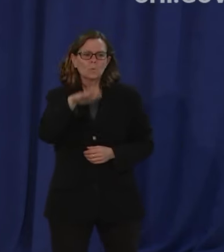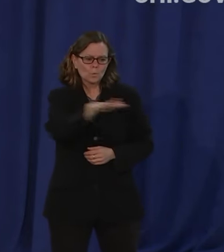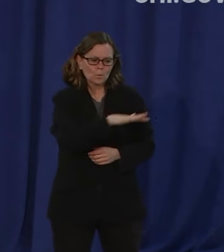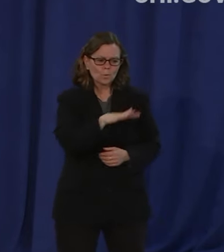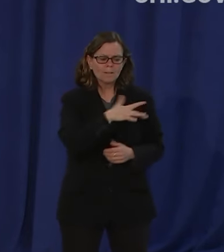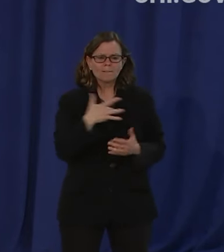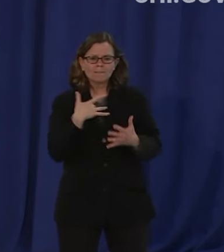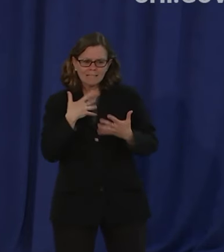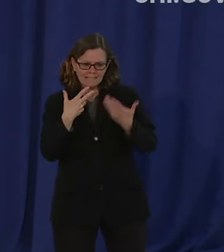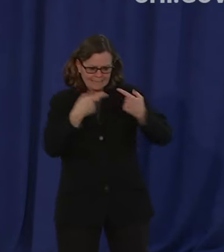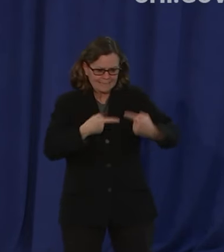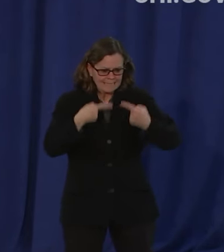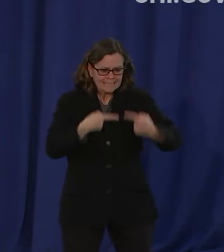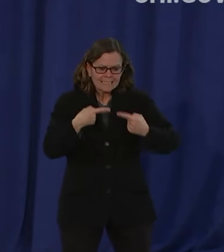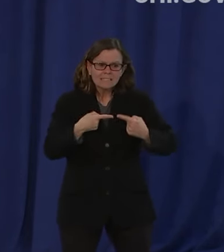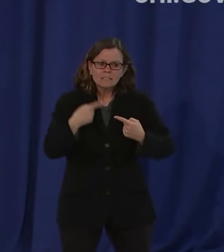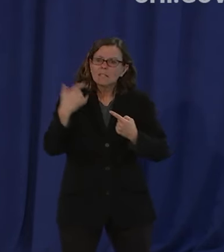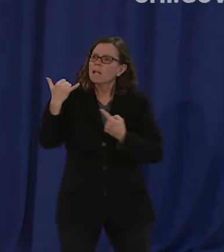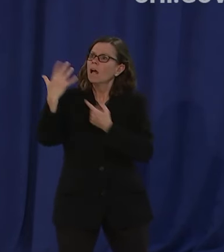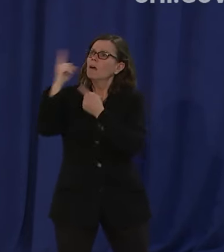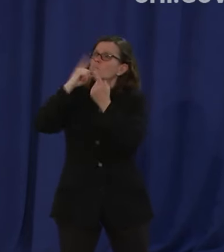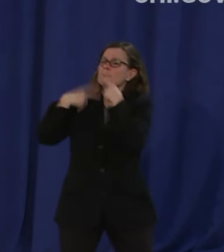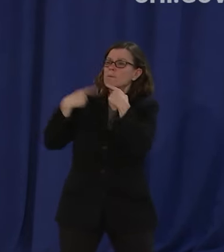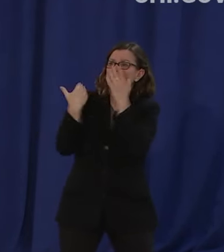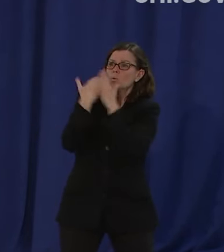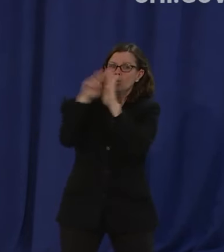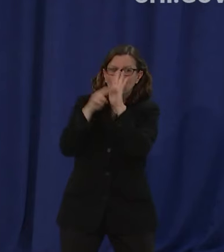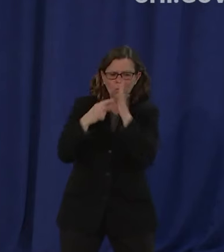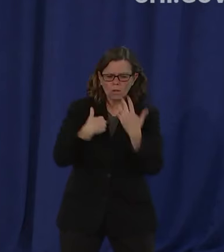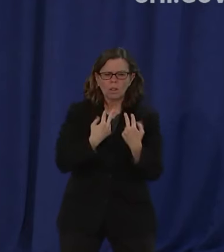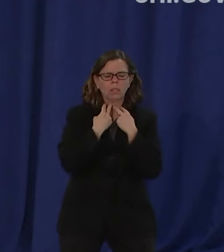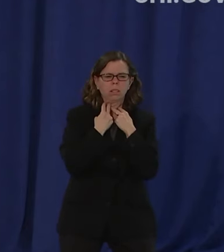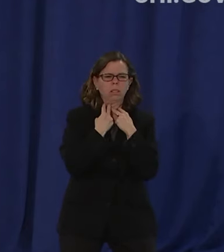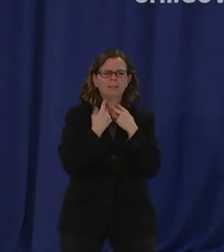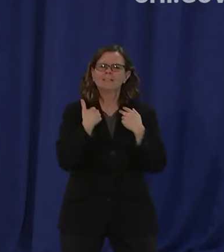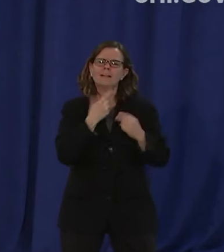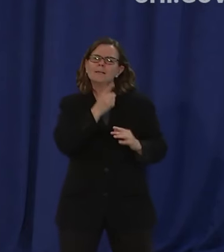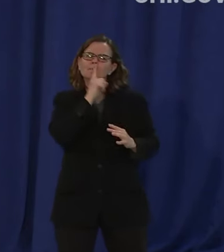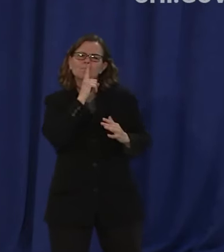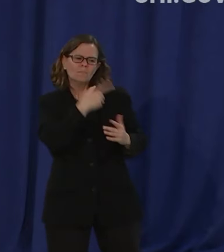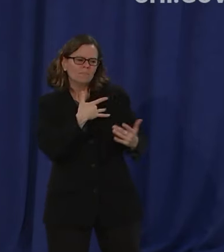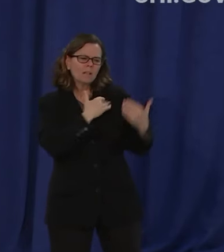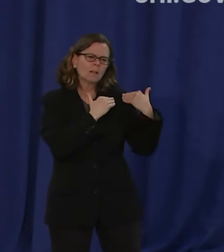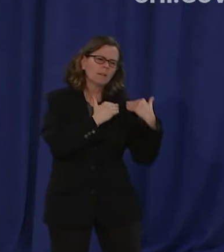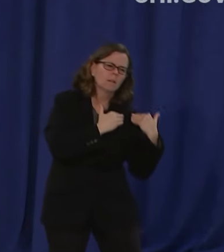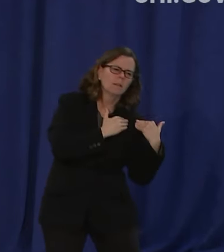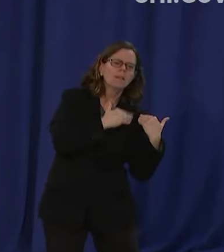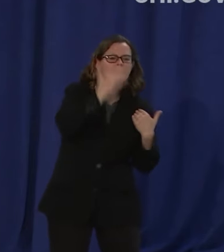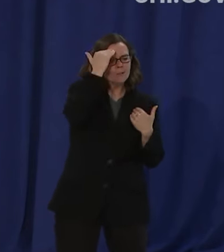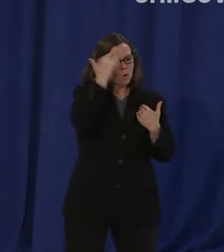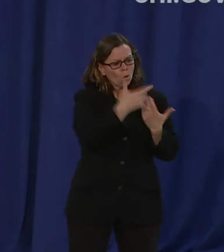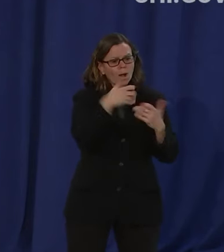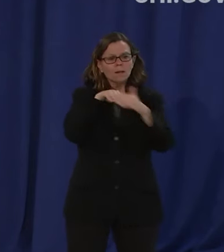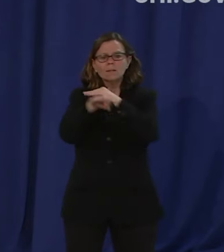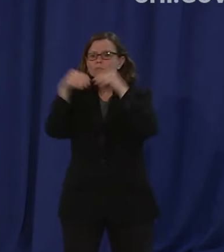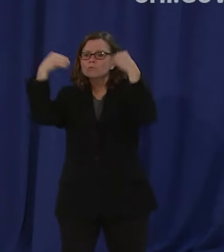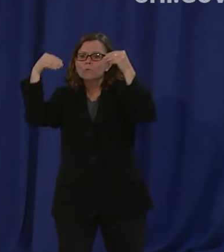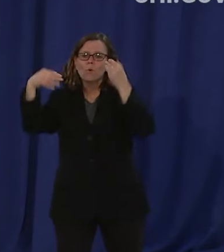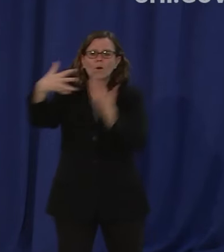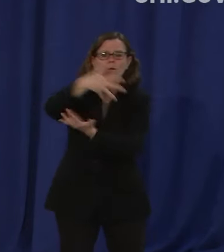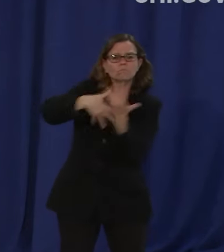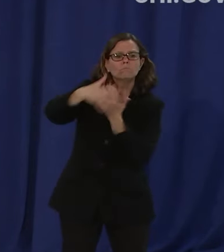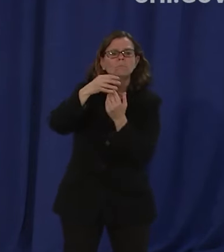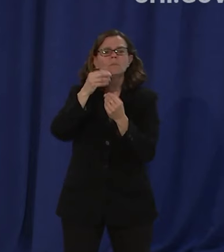when they go outside particularly if they're going into any kind of congregate setting but i want to do that in a way that reflects the